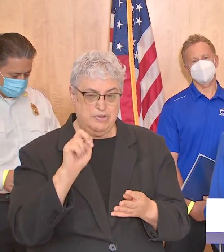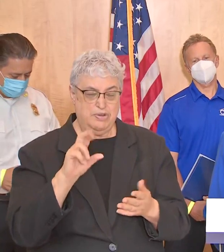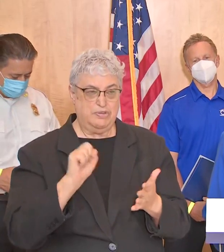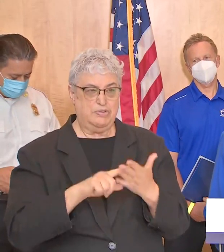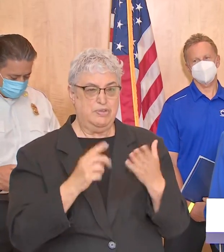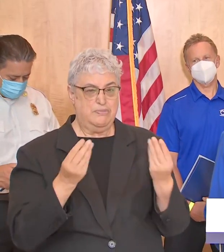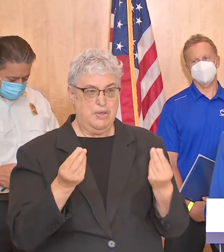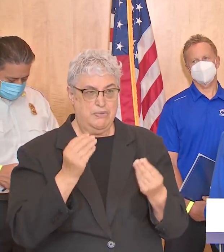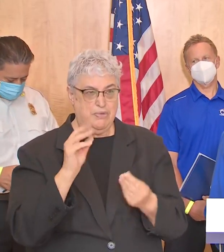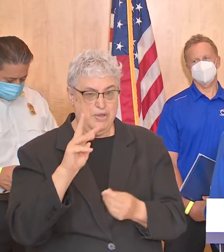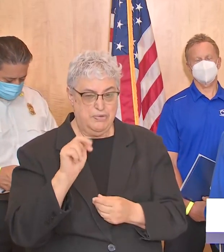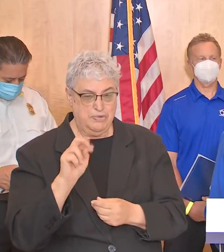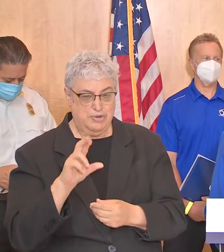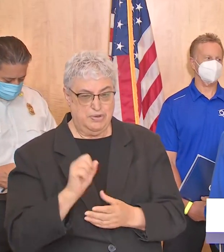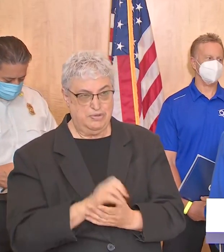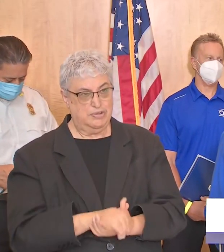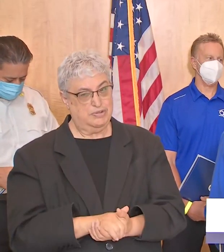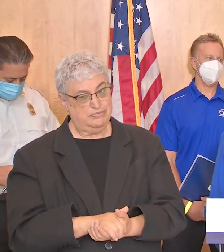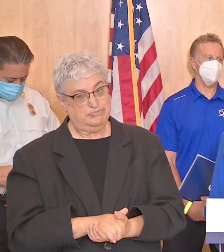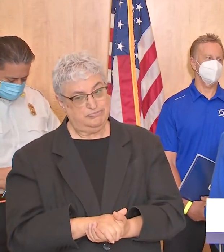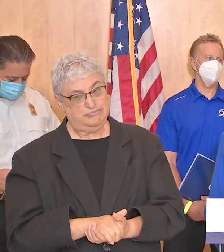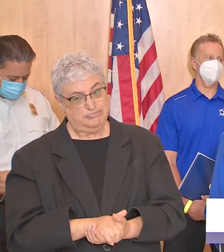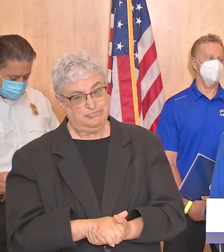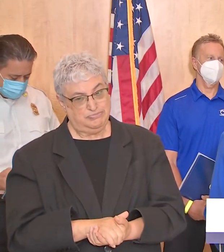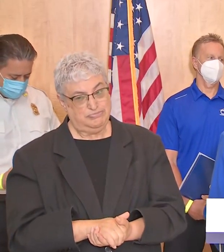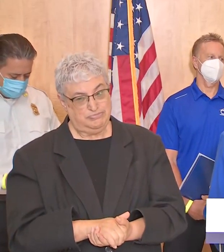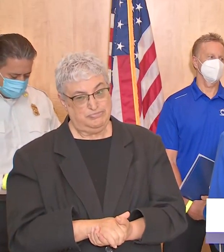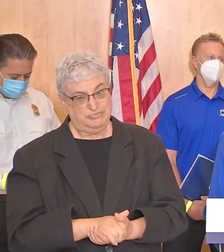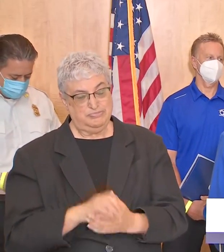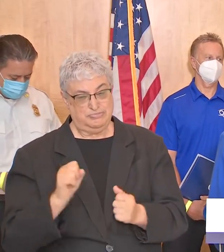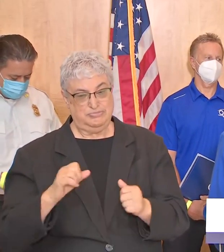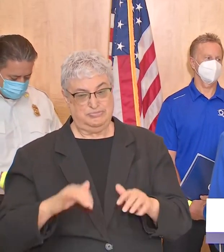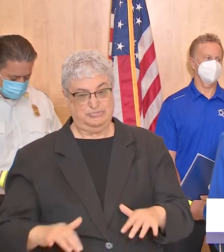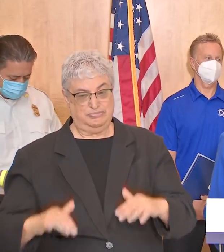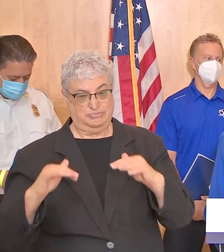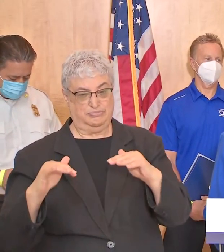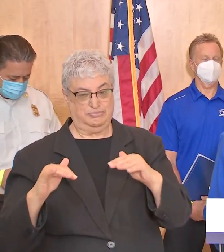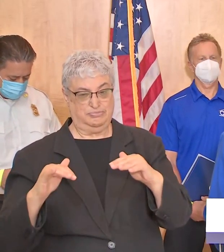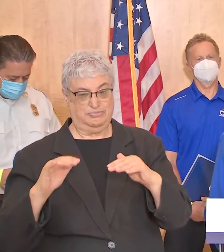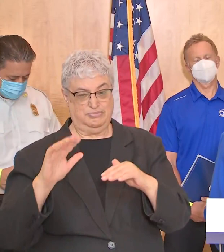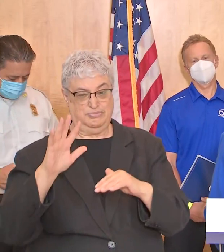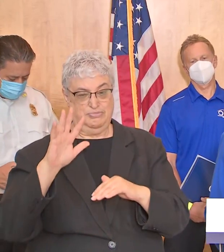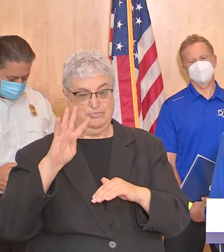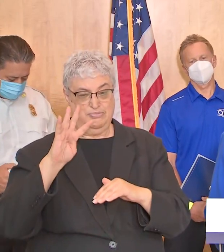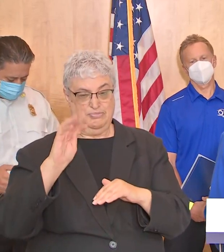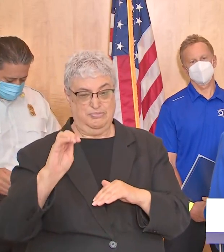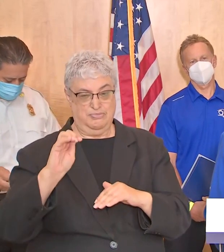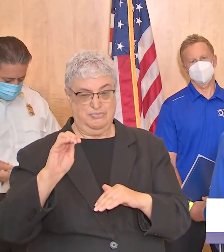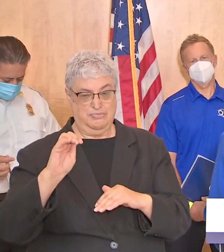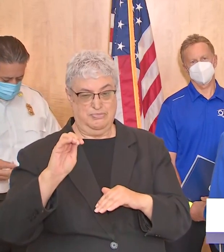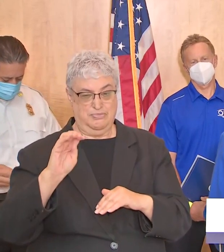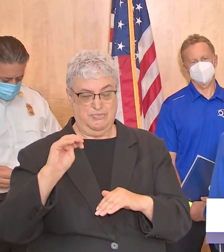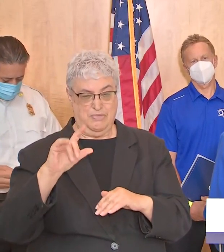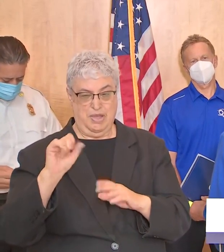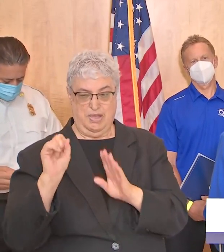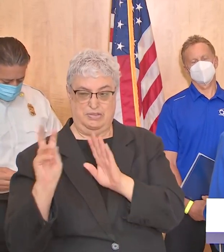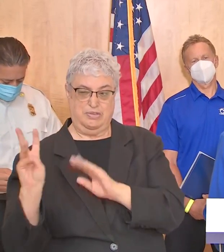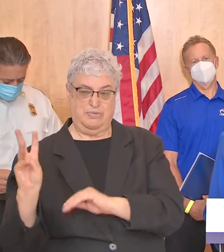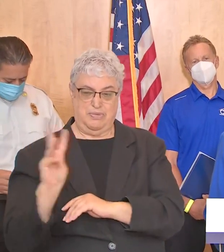property owners uh if if that storm had was let's say 40 miles to the west